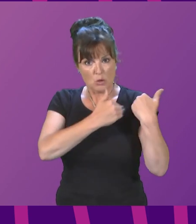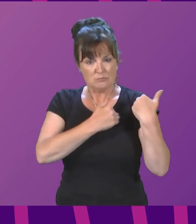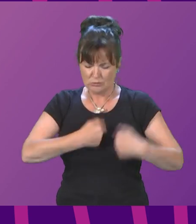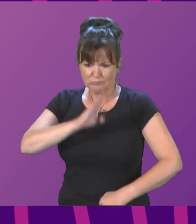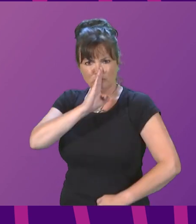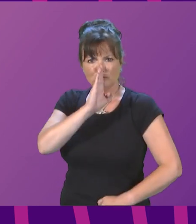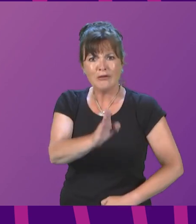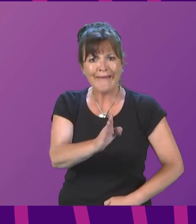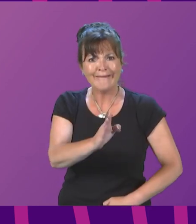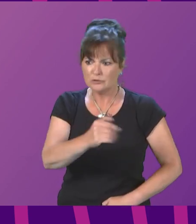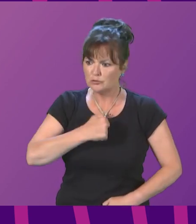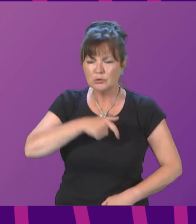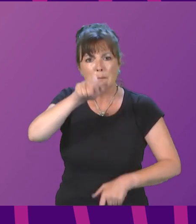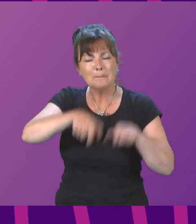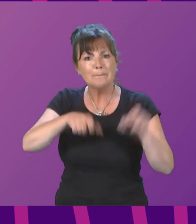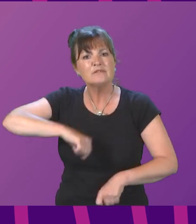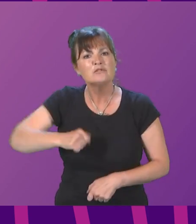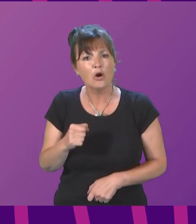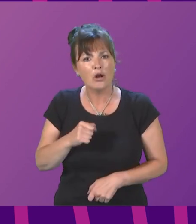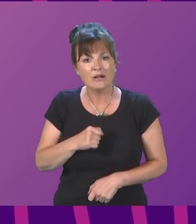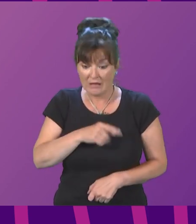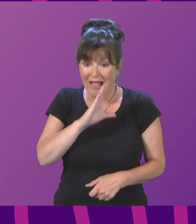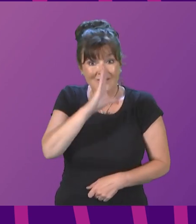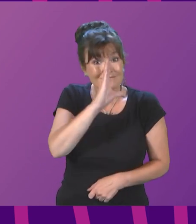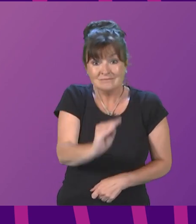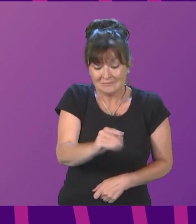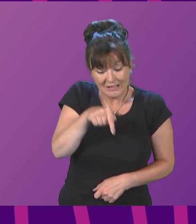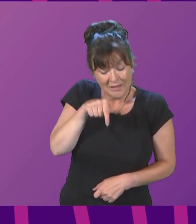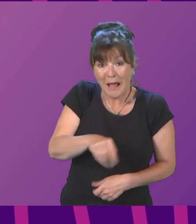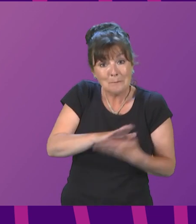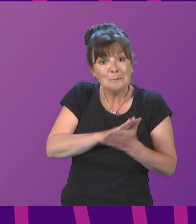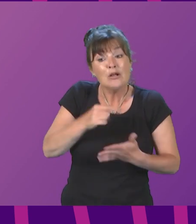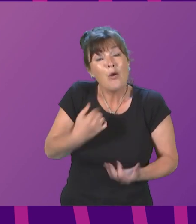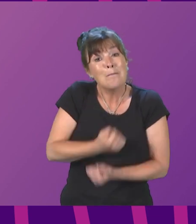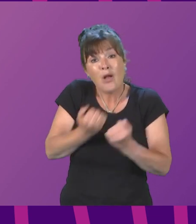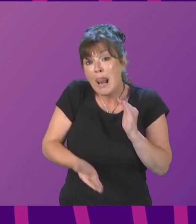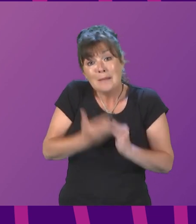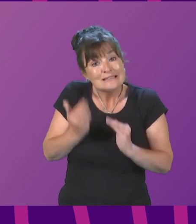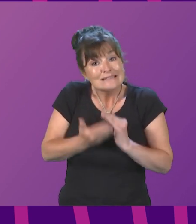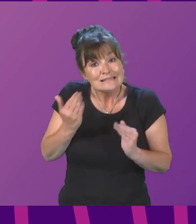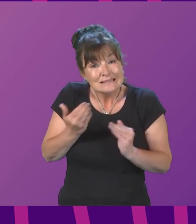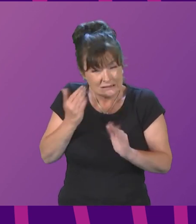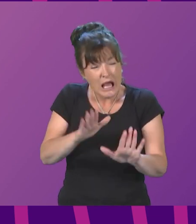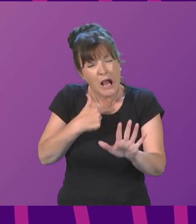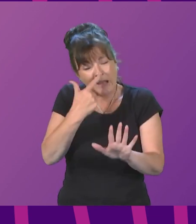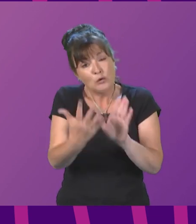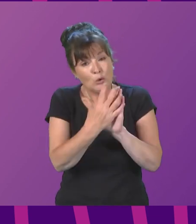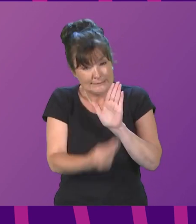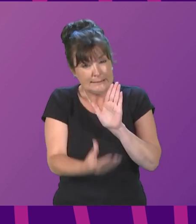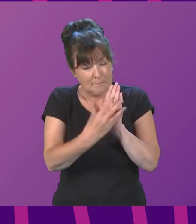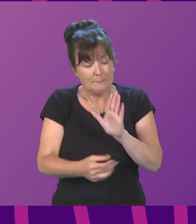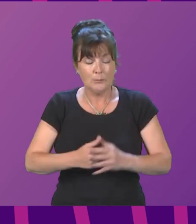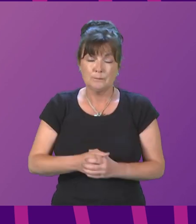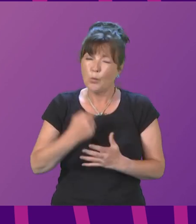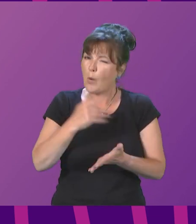limits this puts on our ability to respond as fully as we want to do. And let me illustrate that